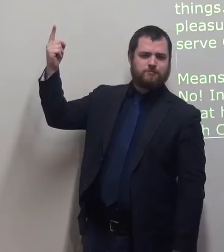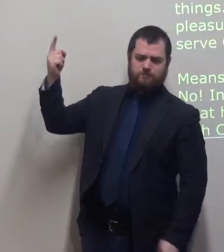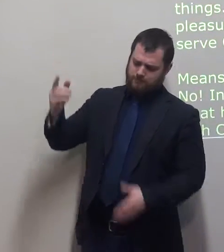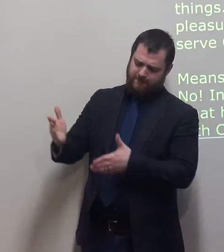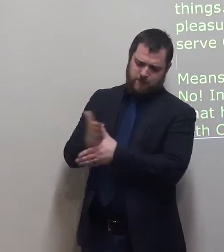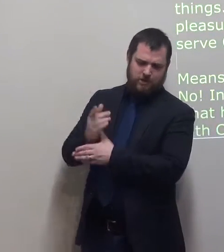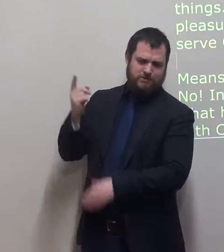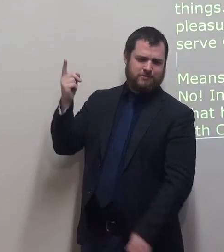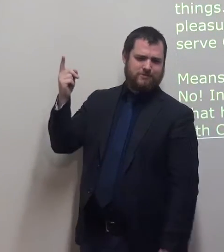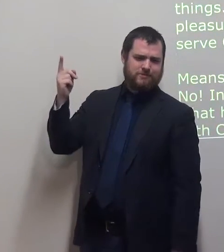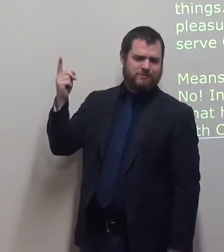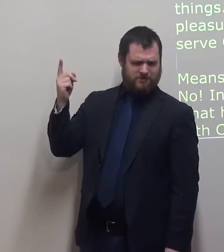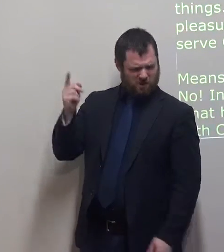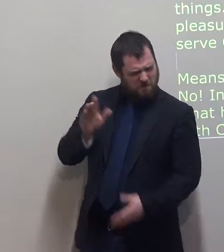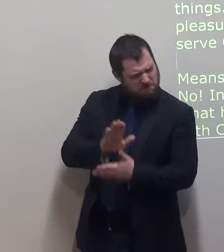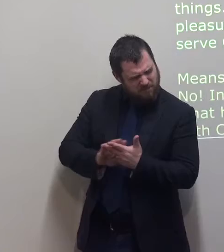So does this mean Paul was sad and boring?